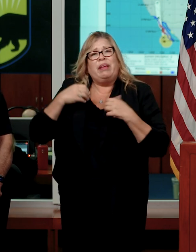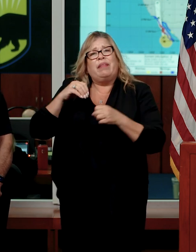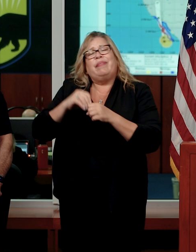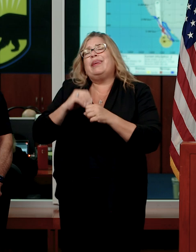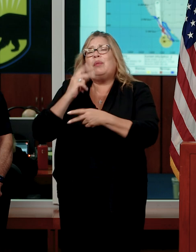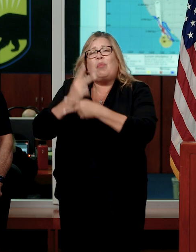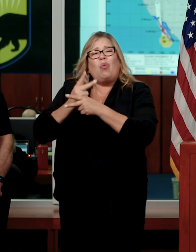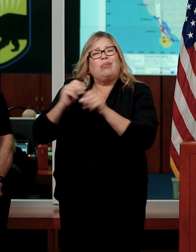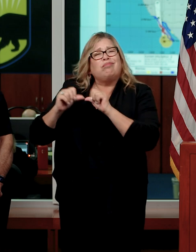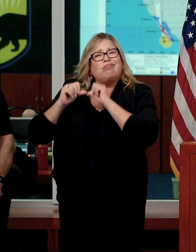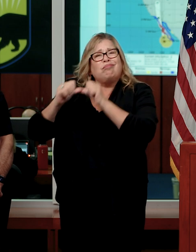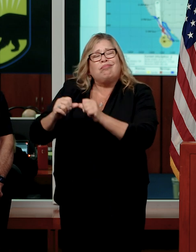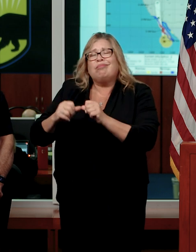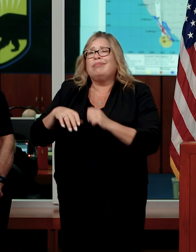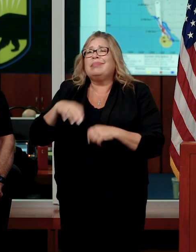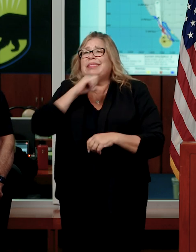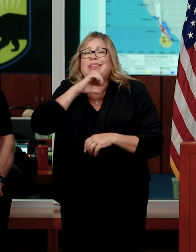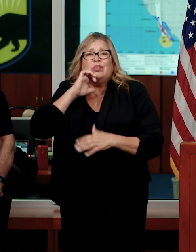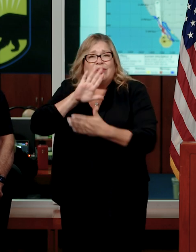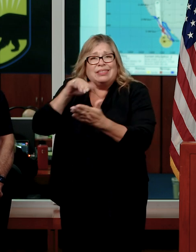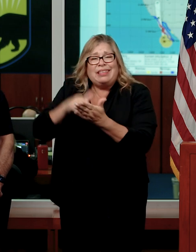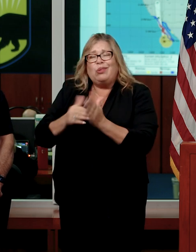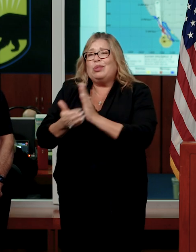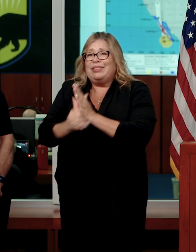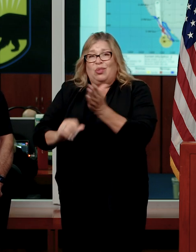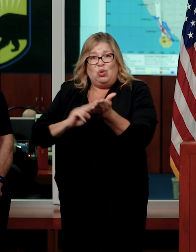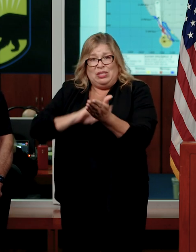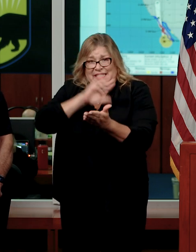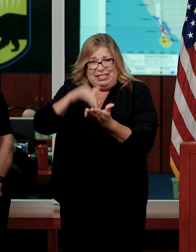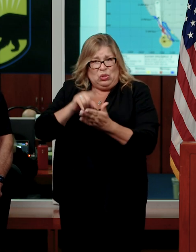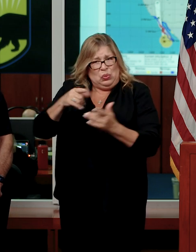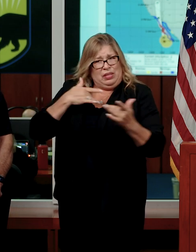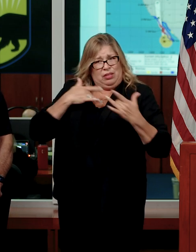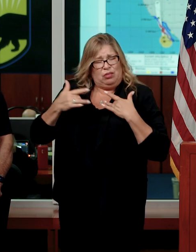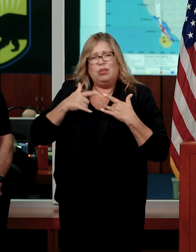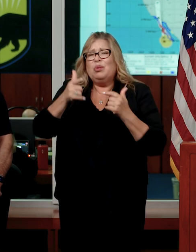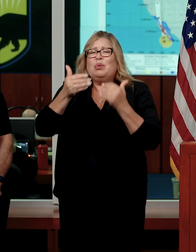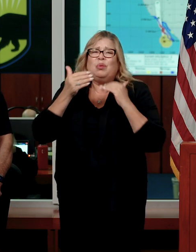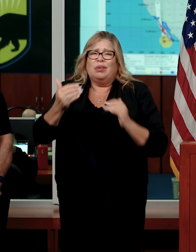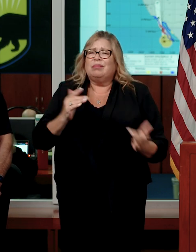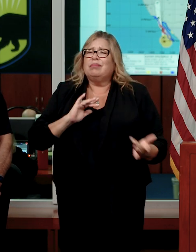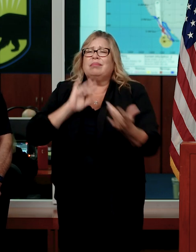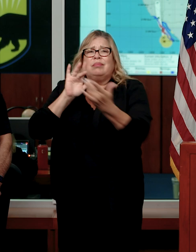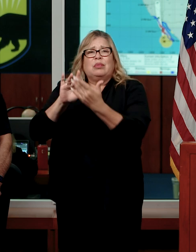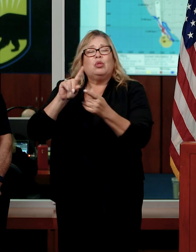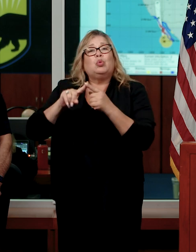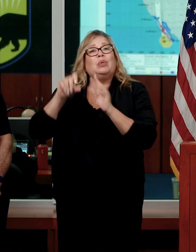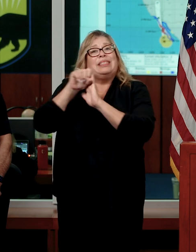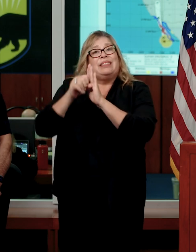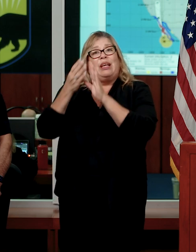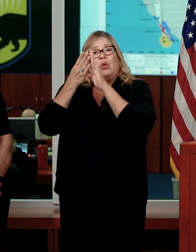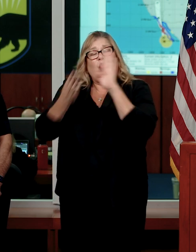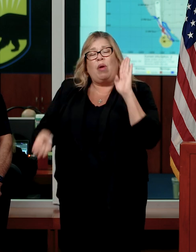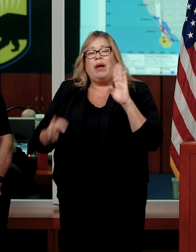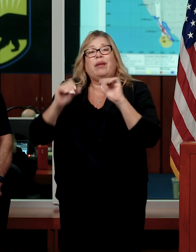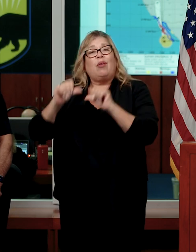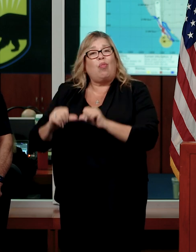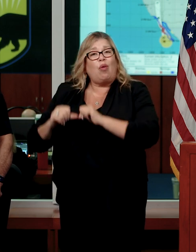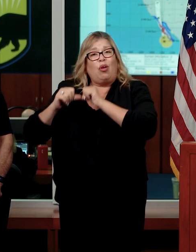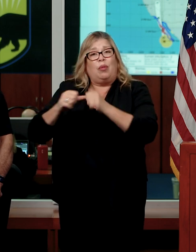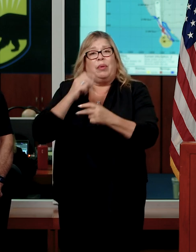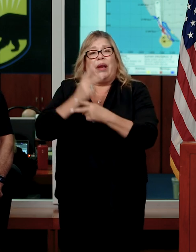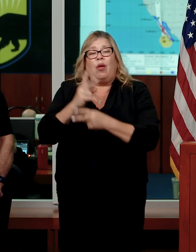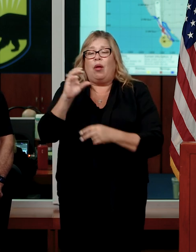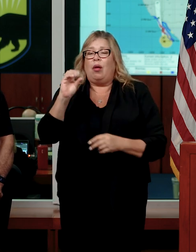that's board and care, assisted living, skilled nursing, please don't hesitate to reach out to the statewide long-term care